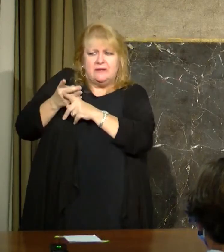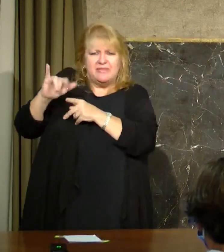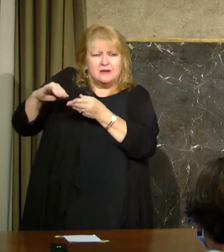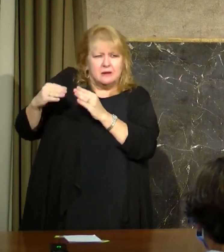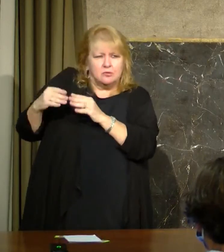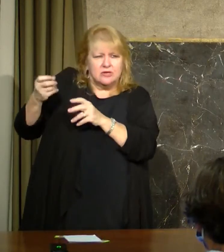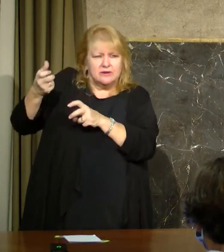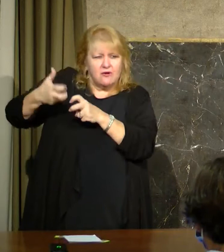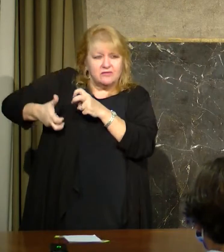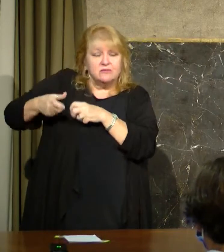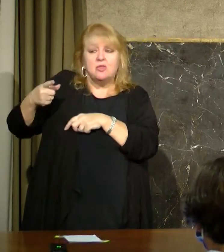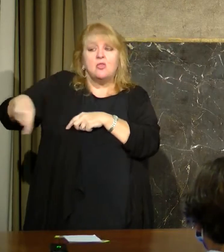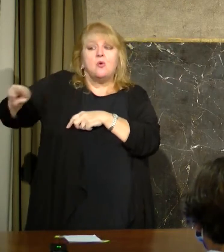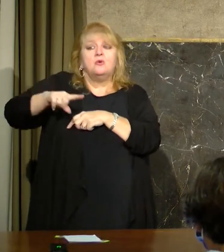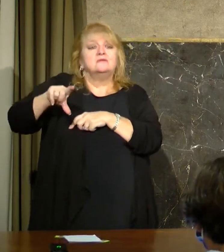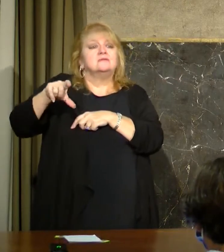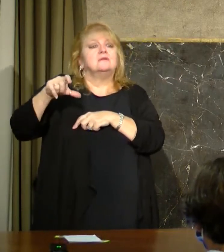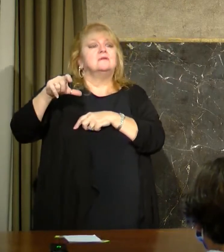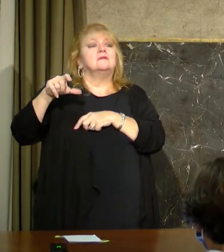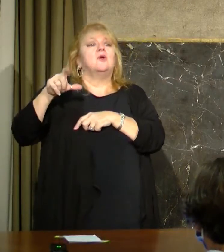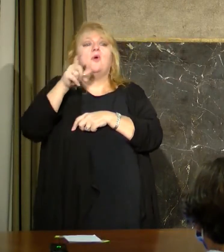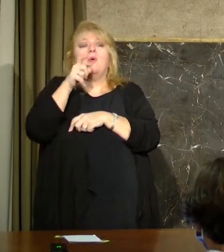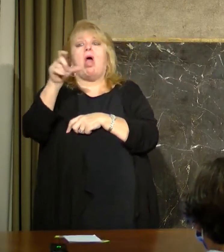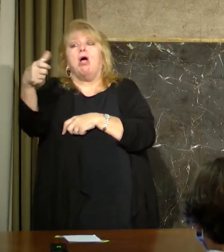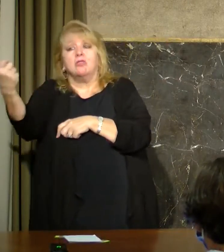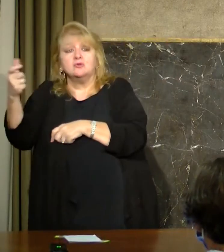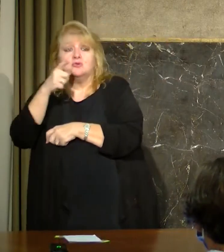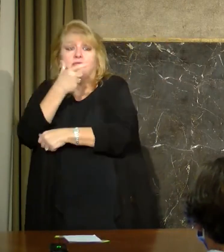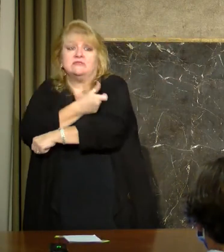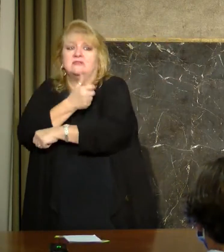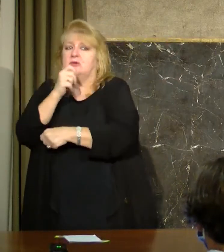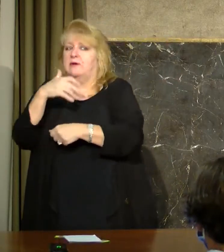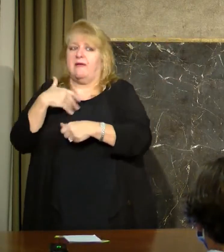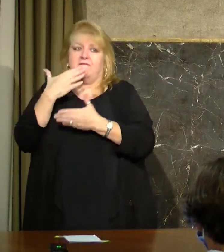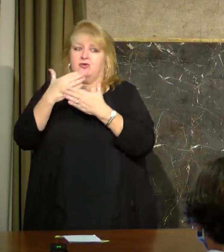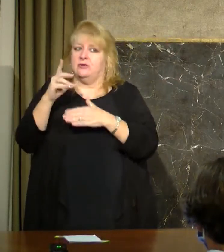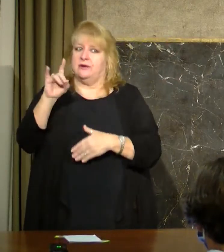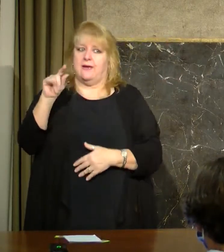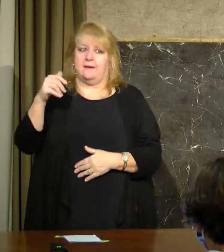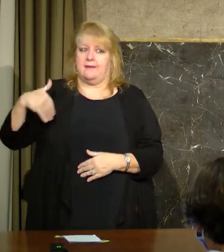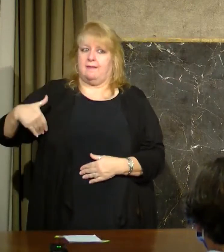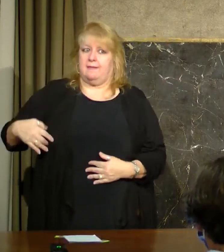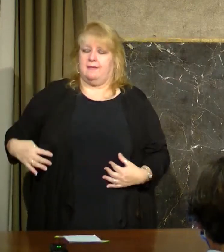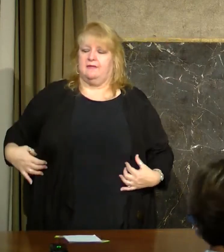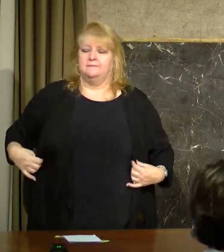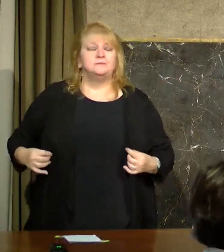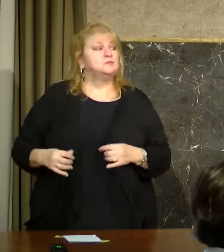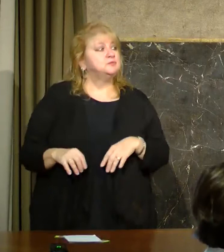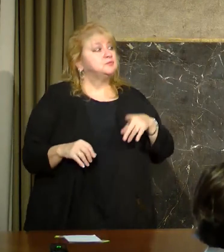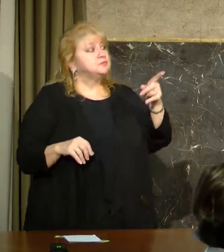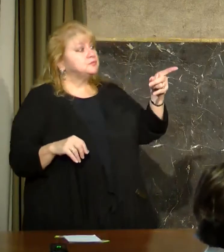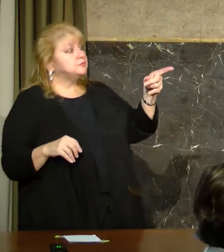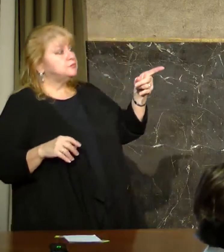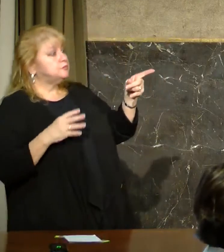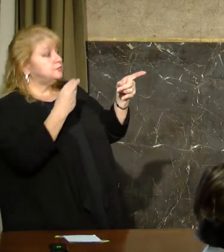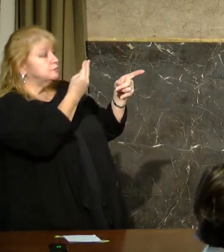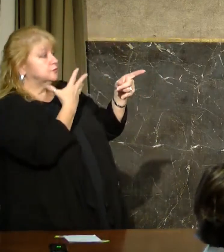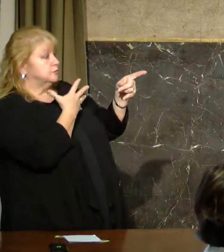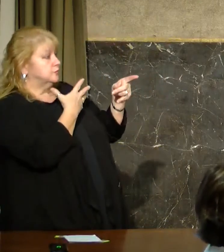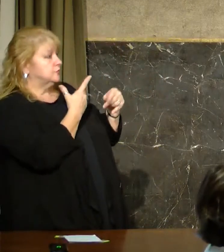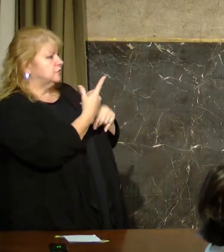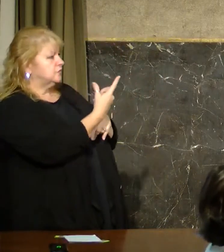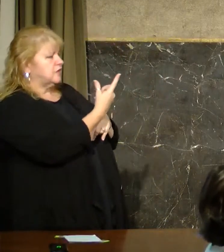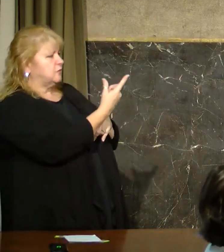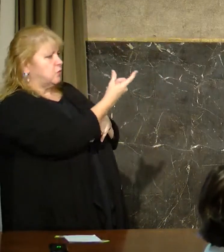that have received it. But we don't have great data on that yet. Yep. Can we get any more information on what needs to happen before